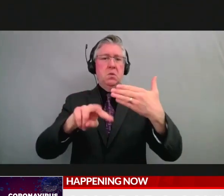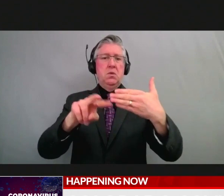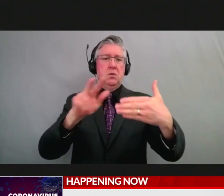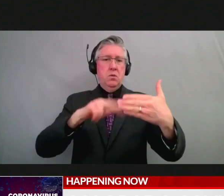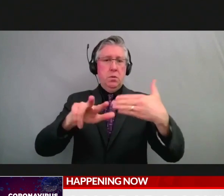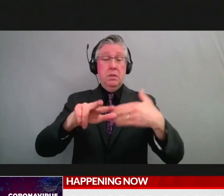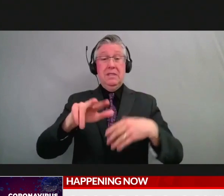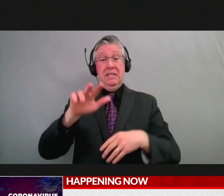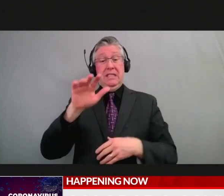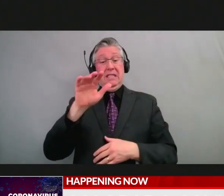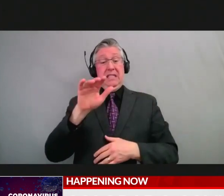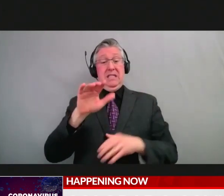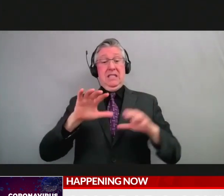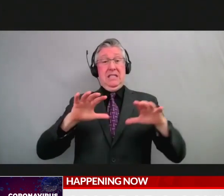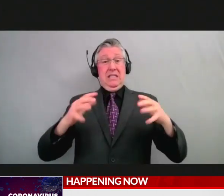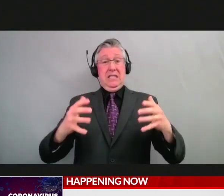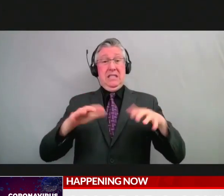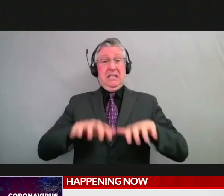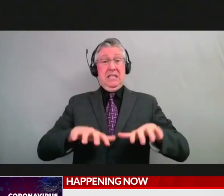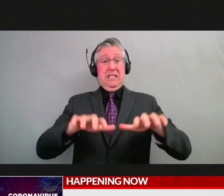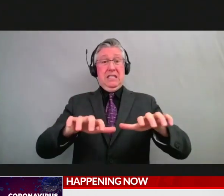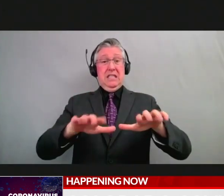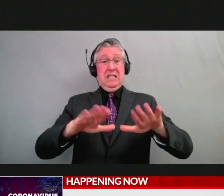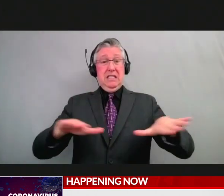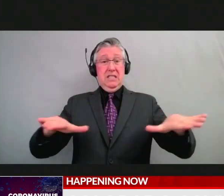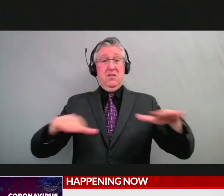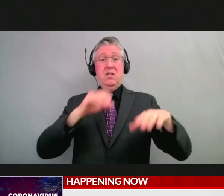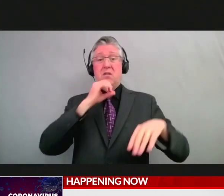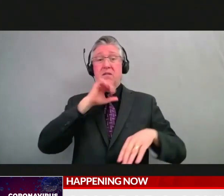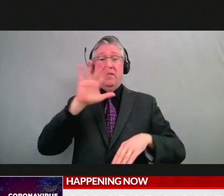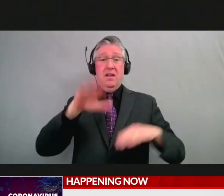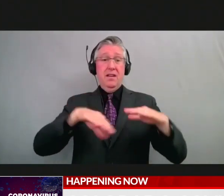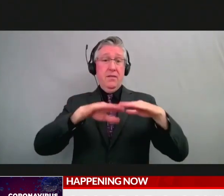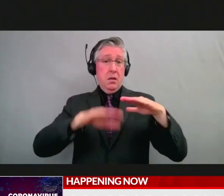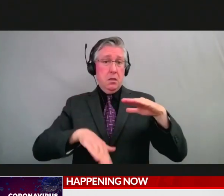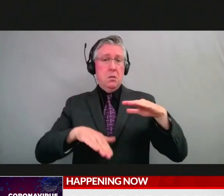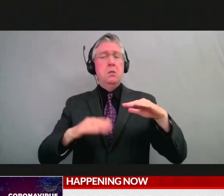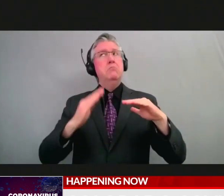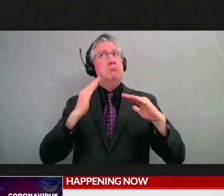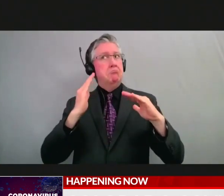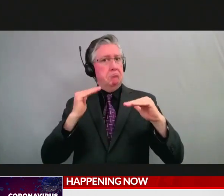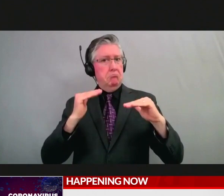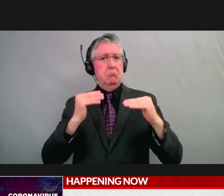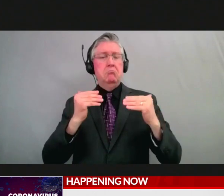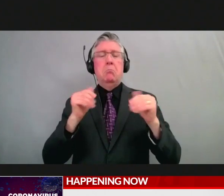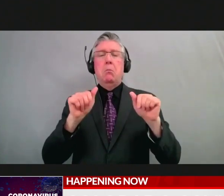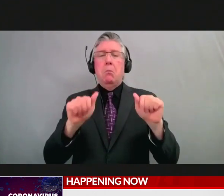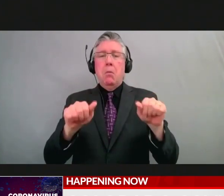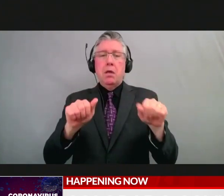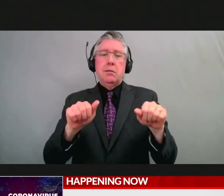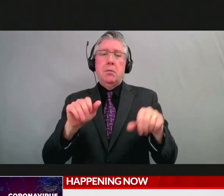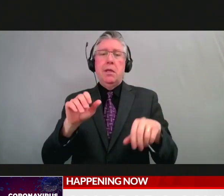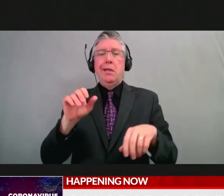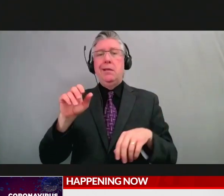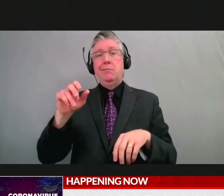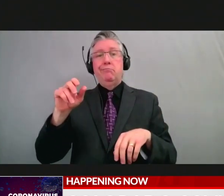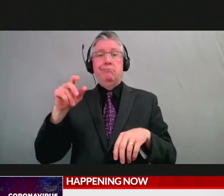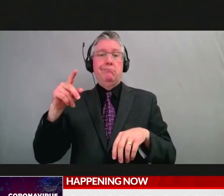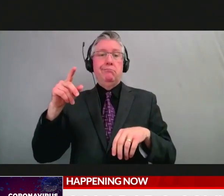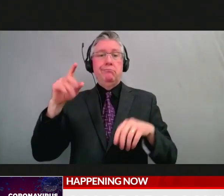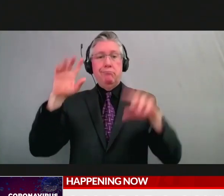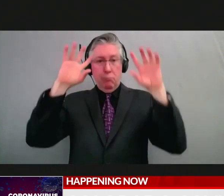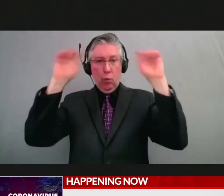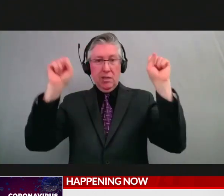that population as early as, you know, in the month of February, possibly as early as President's Day is when